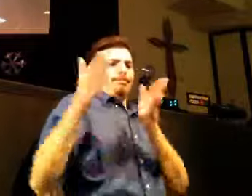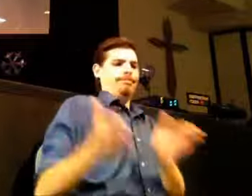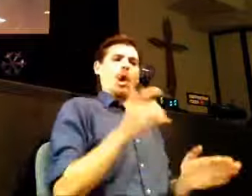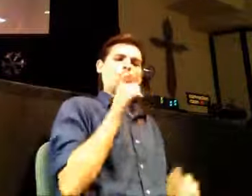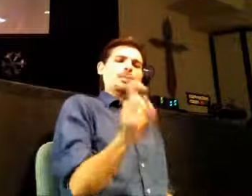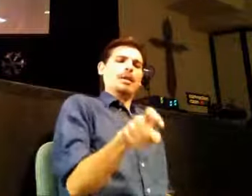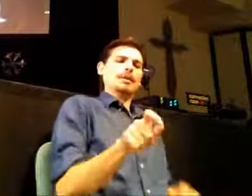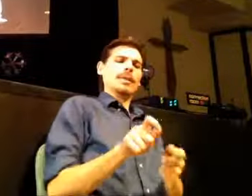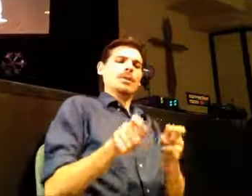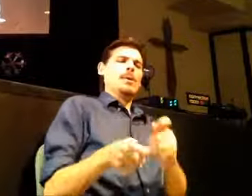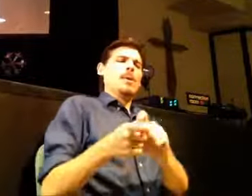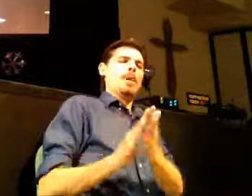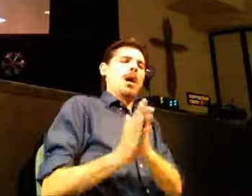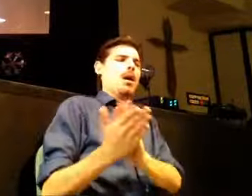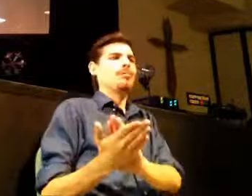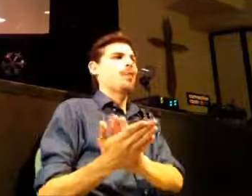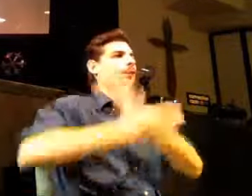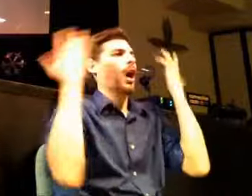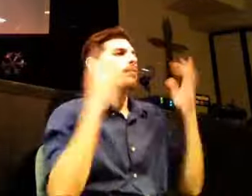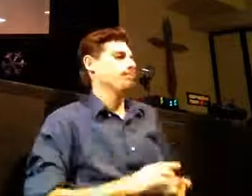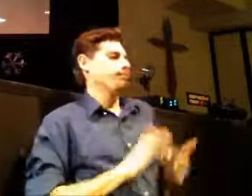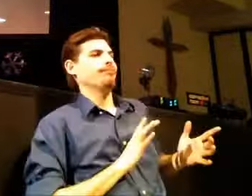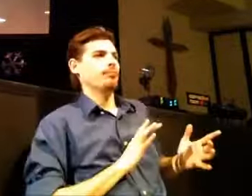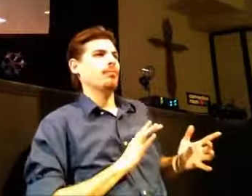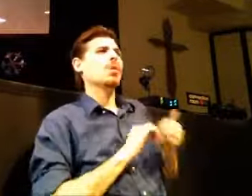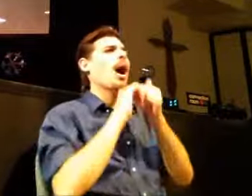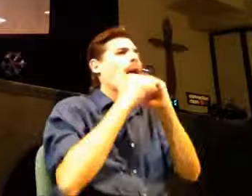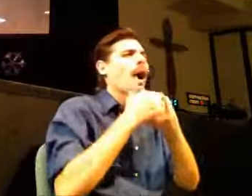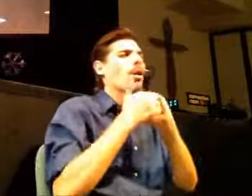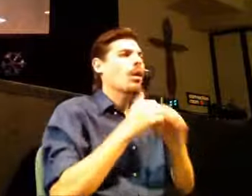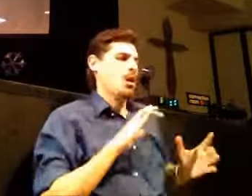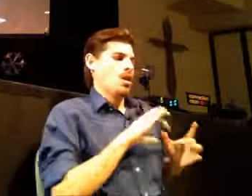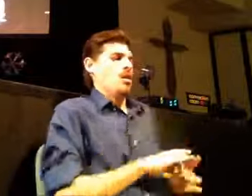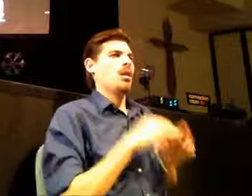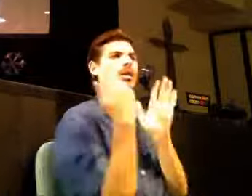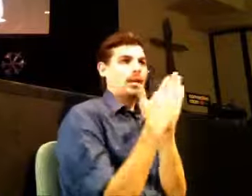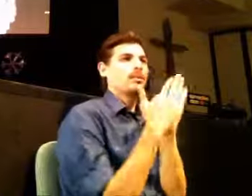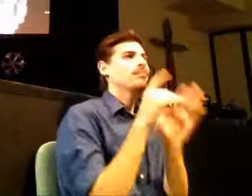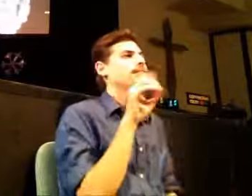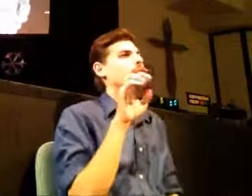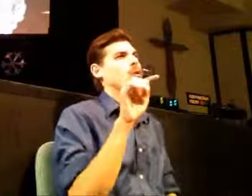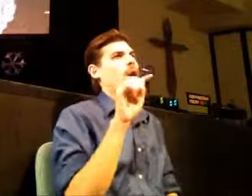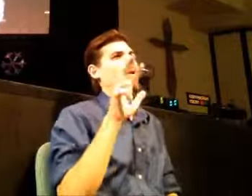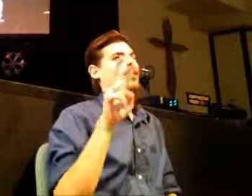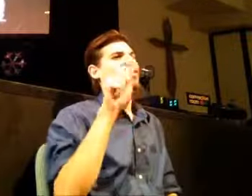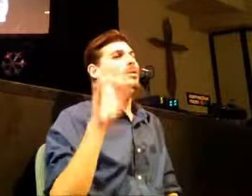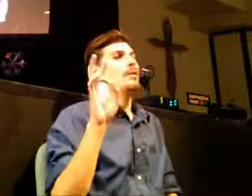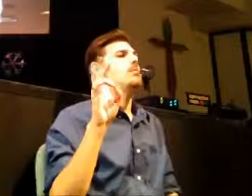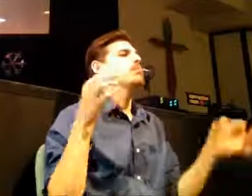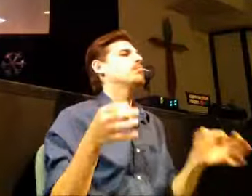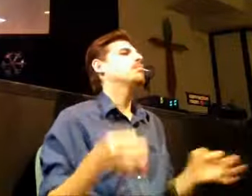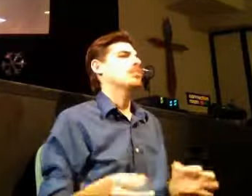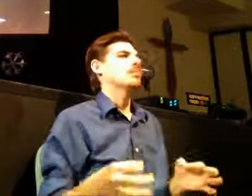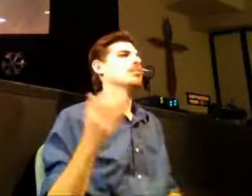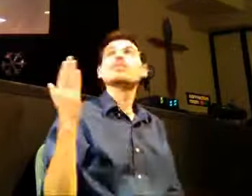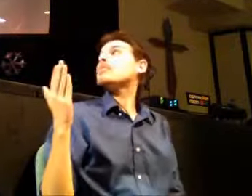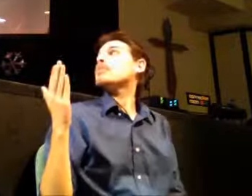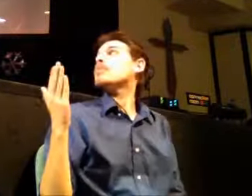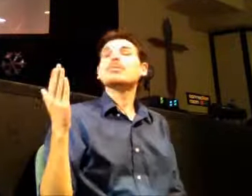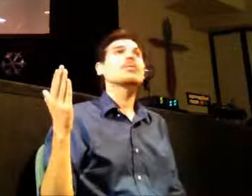look at first seven here's there's part of the validity of what he says you need to do because it's important to know what to remember and this is interesting what he tells him to do to get back to the sense of who they are he says look at first seven remember the days of old to